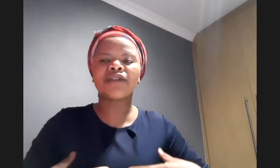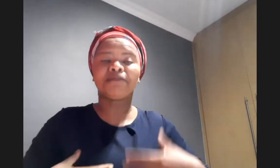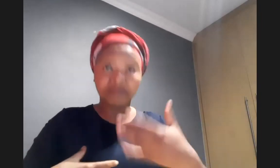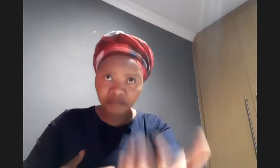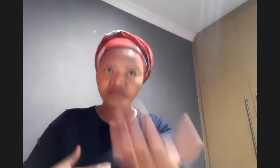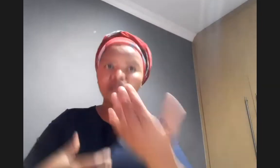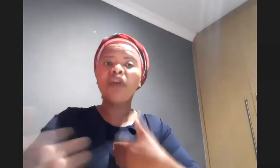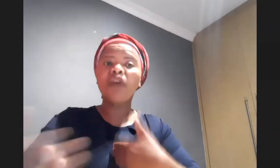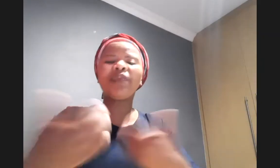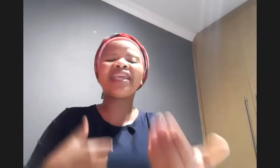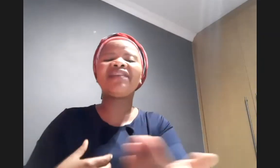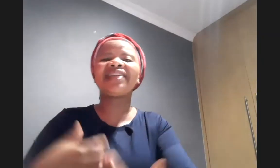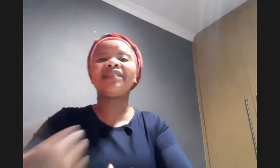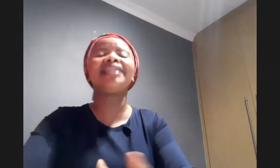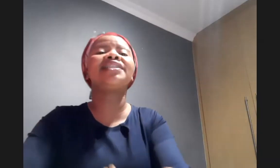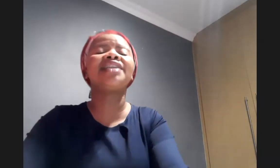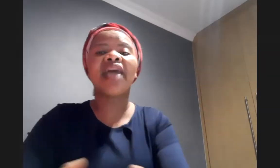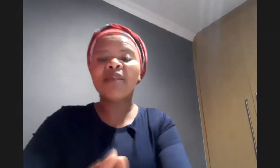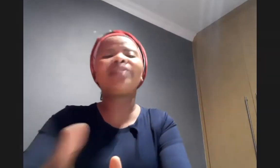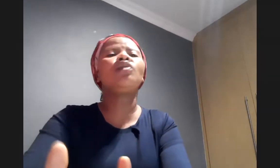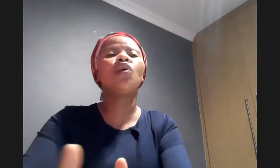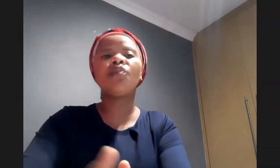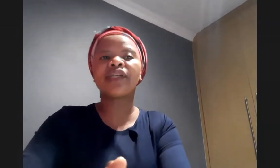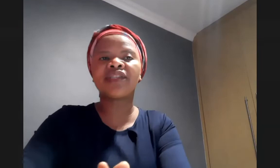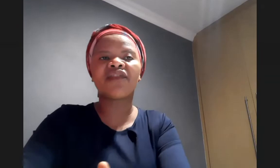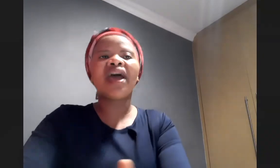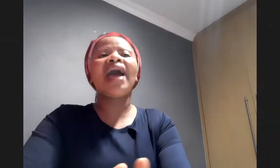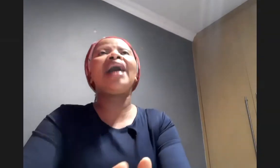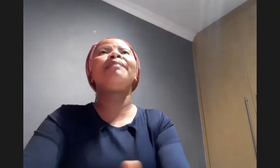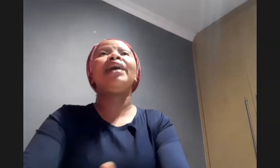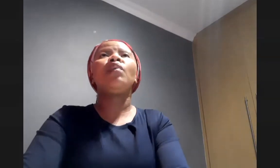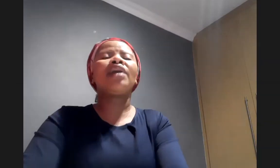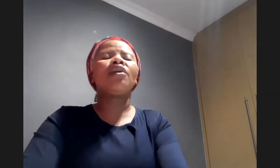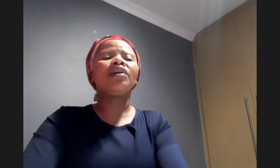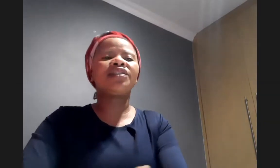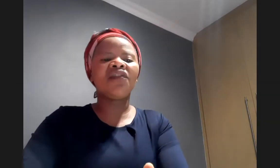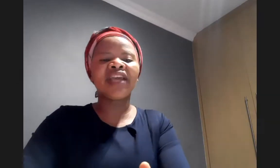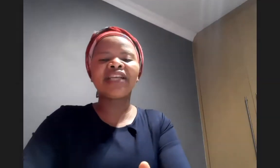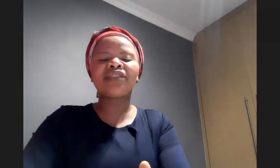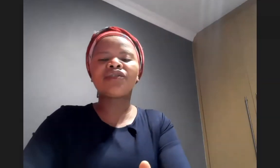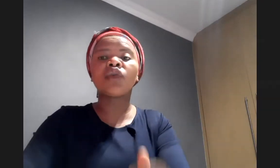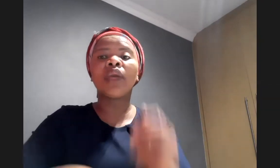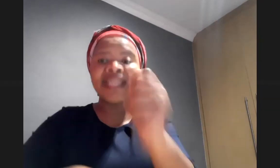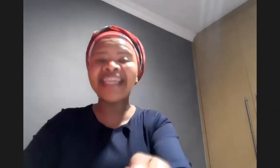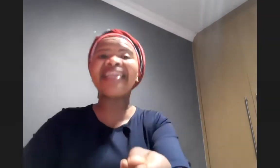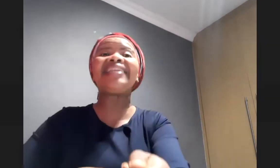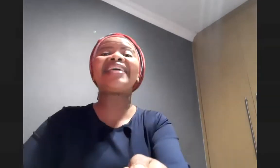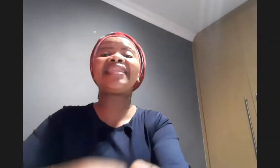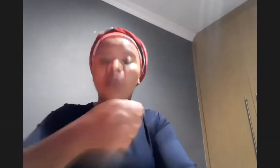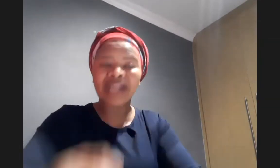of being given something in return by those whom we serve um we are not serving as those who need the ones